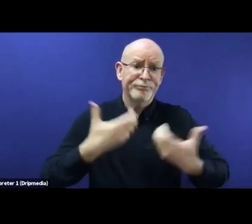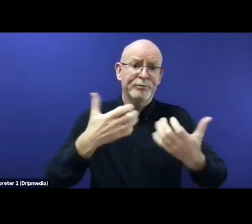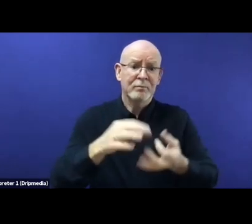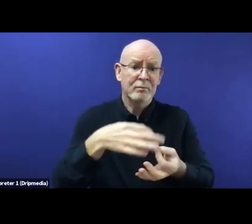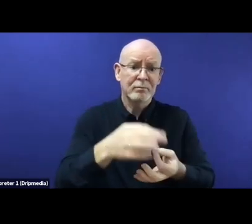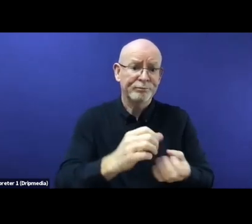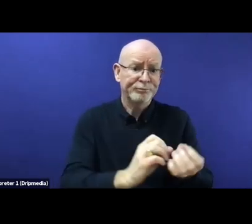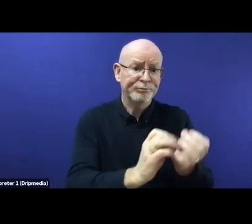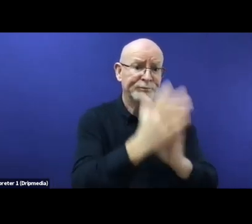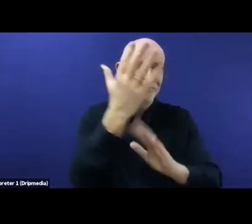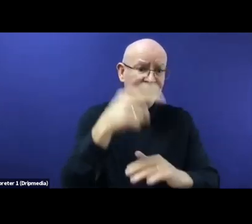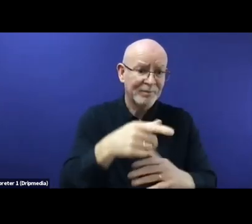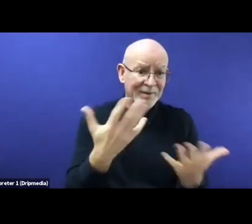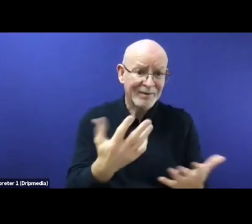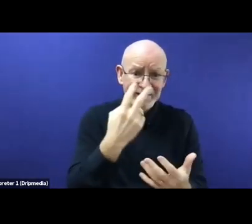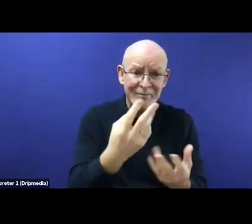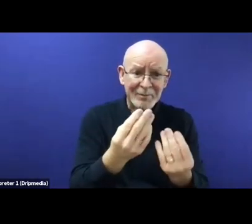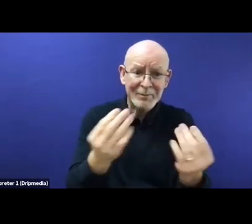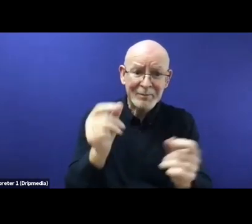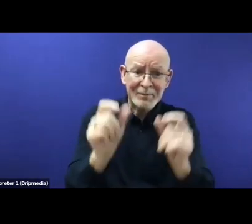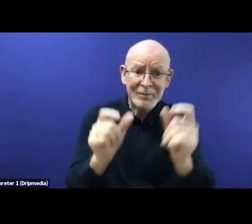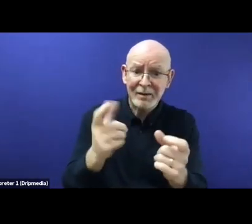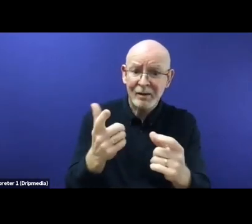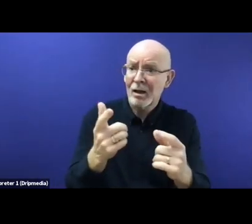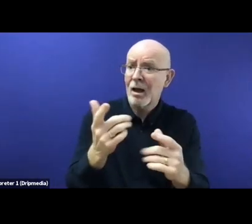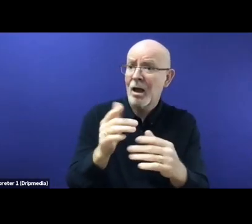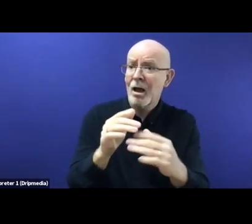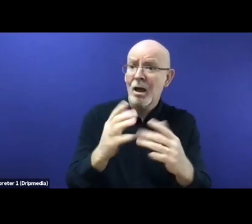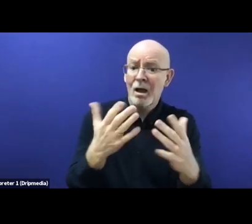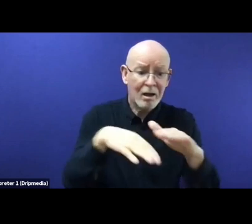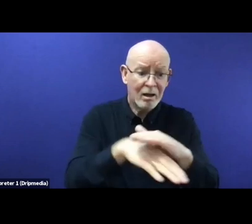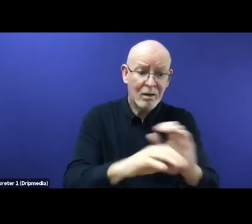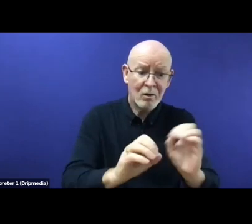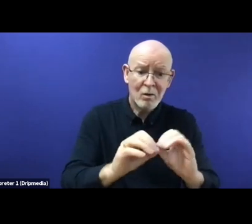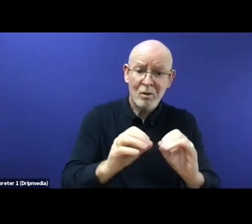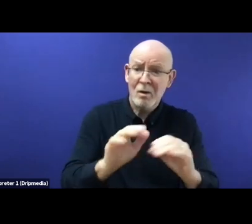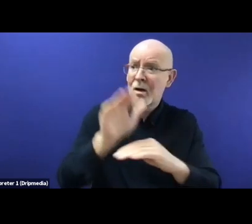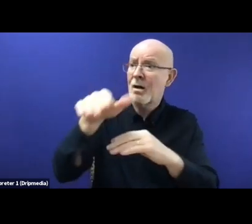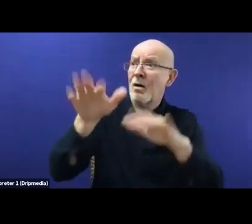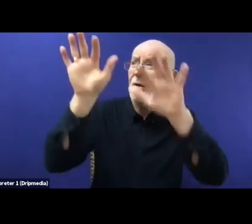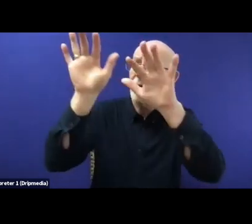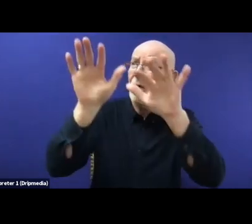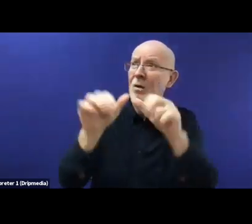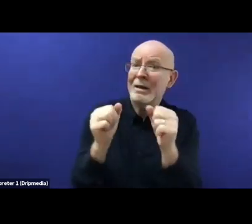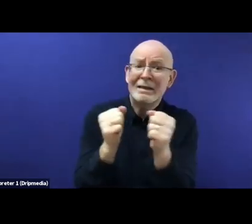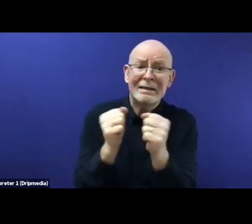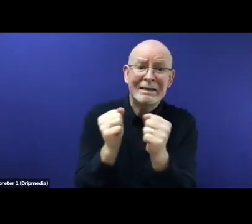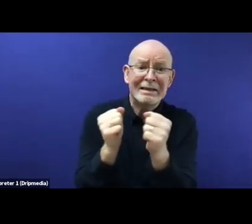interaction between the regional and international actors, you're reminded of how complex the scenarios are within domestic